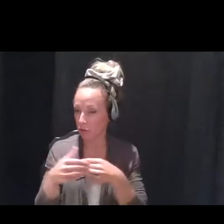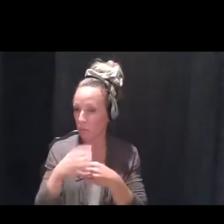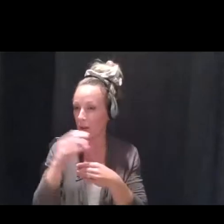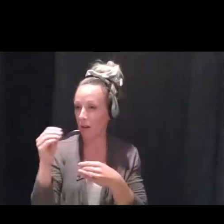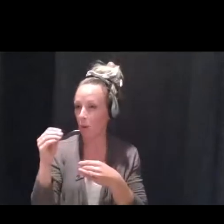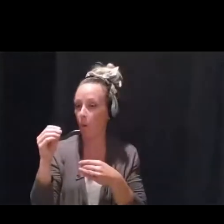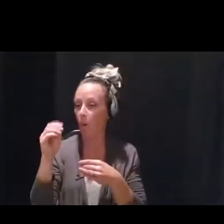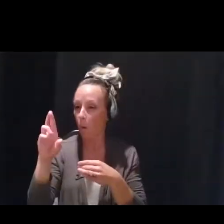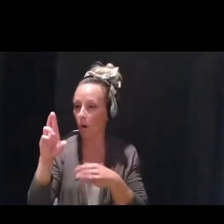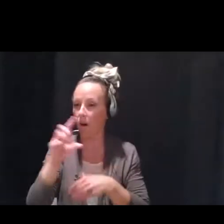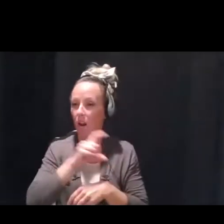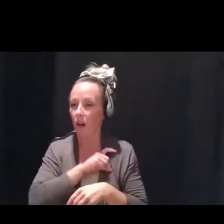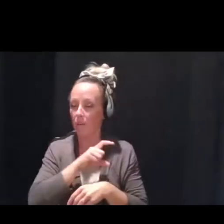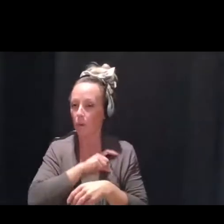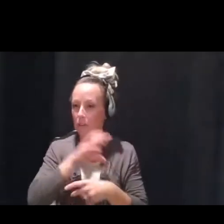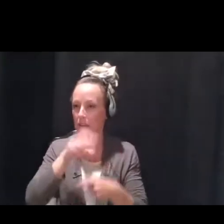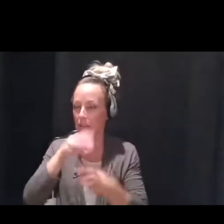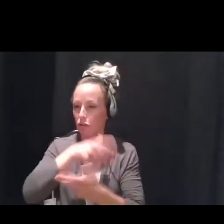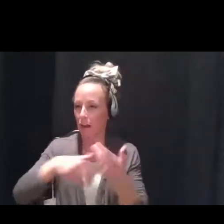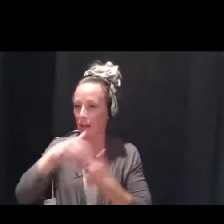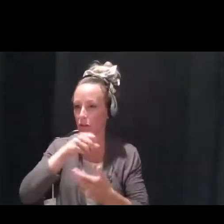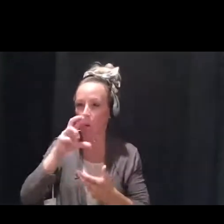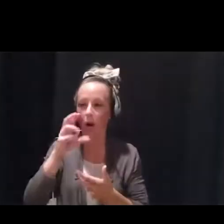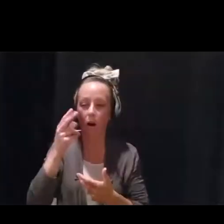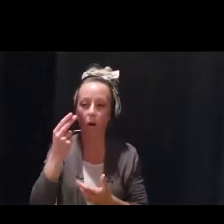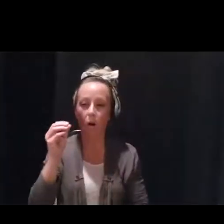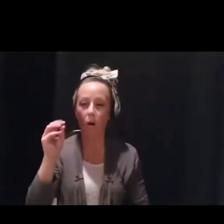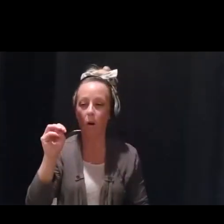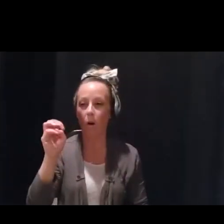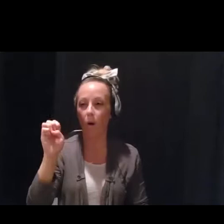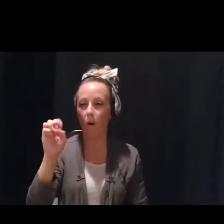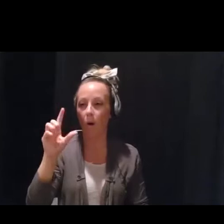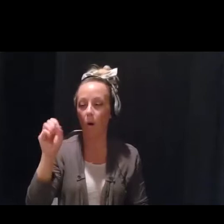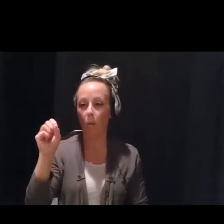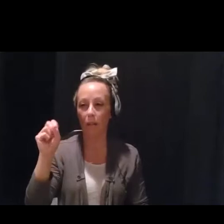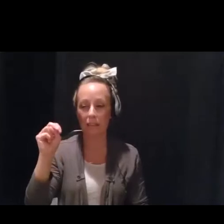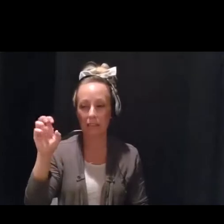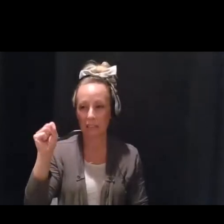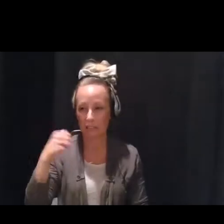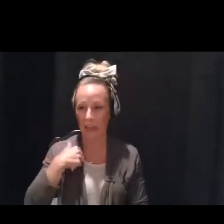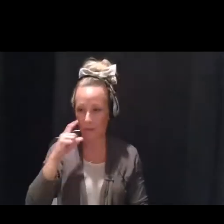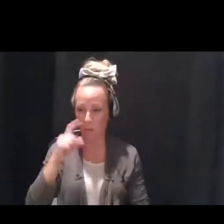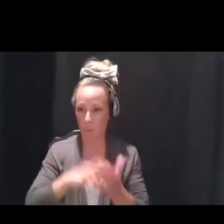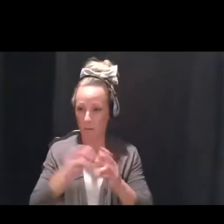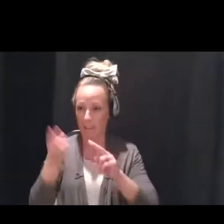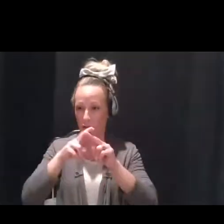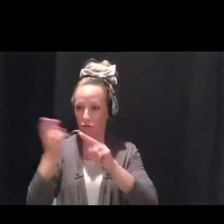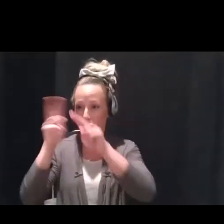enforcement, or increased needs related to homelessness? And that might be just some anecdotal information that you have.